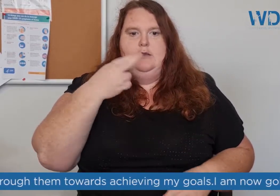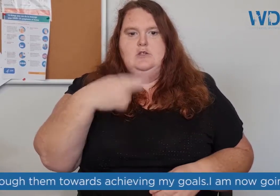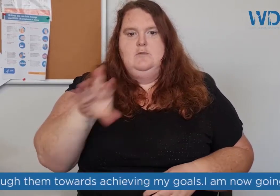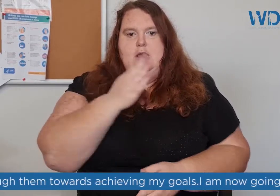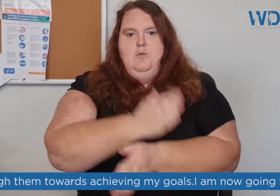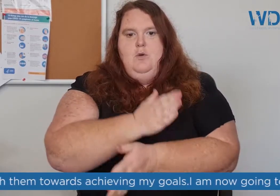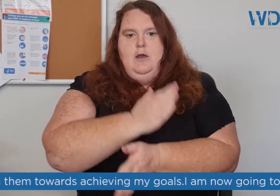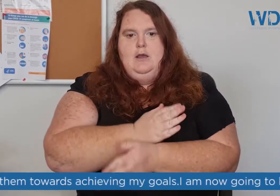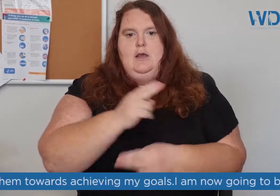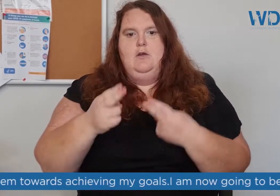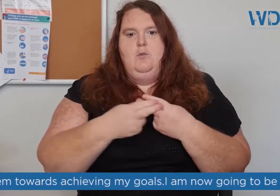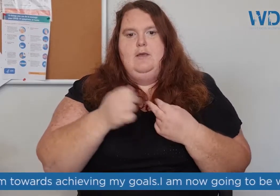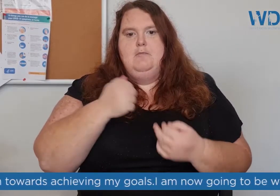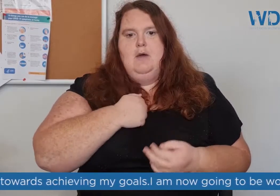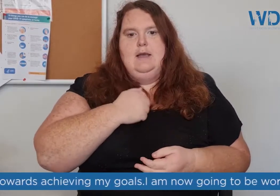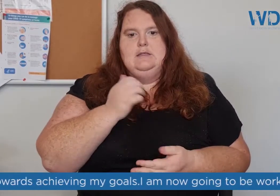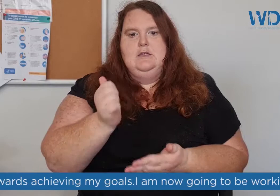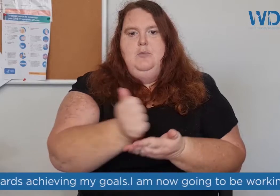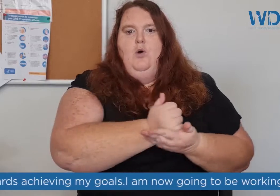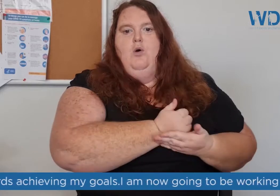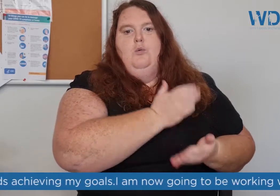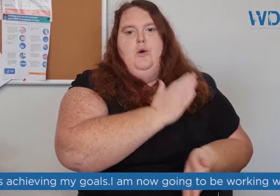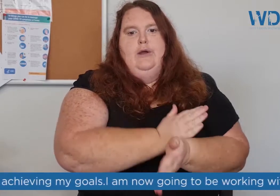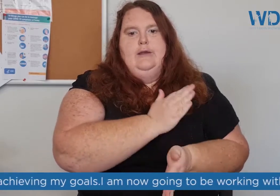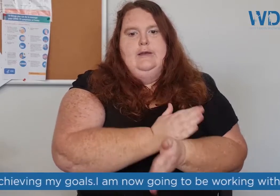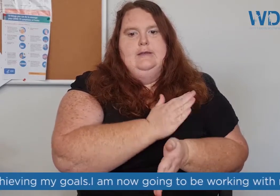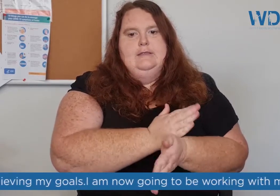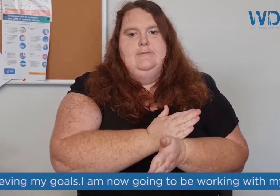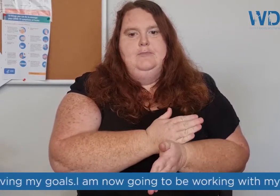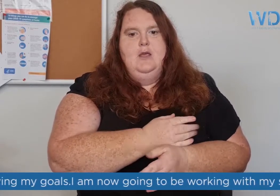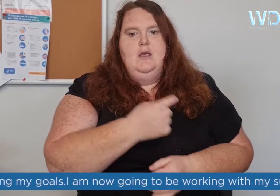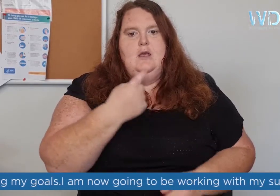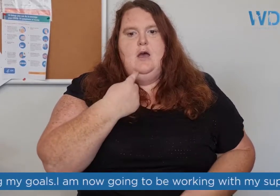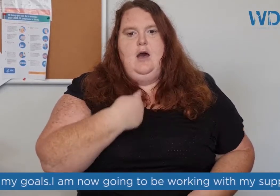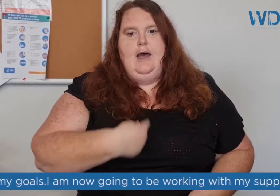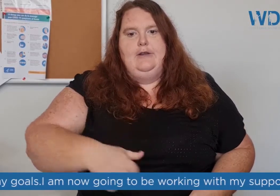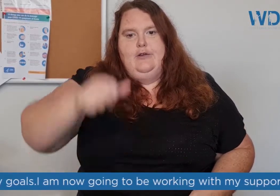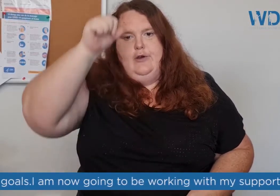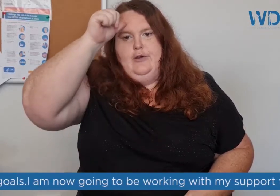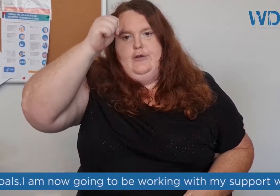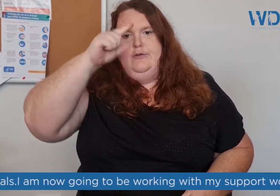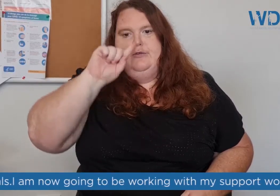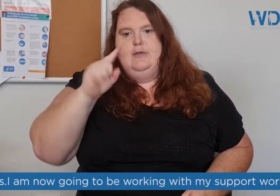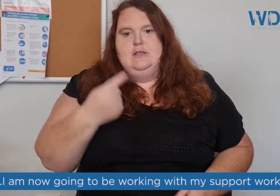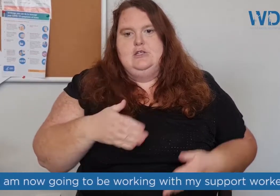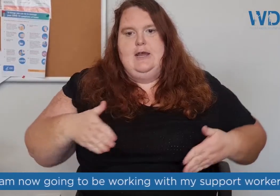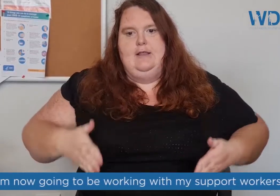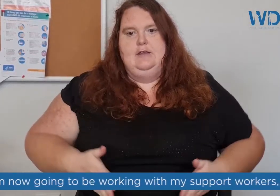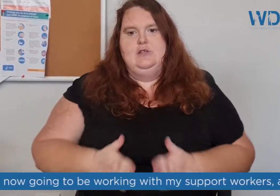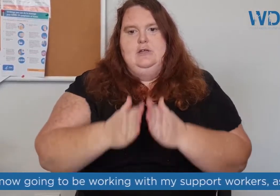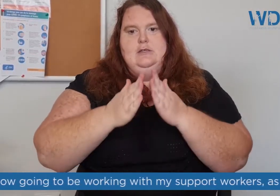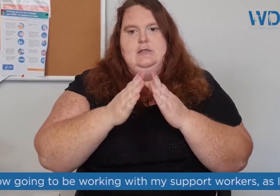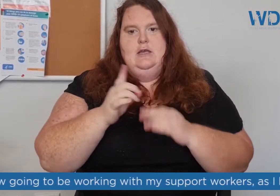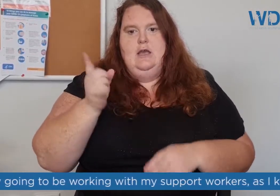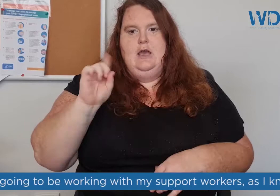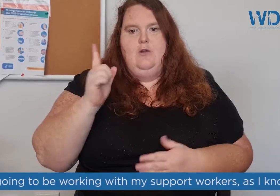to be working with my support workers. I know the challenges and